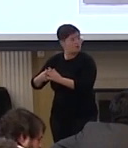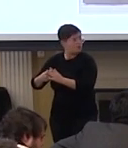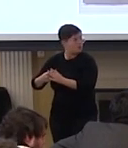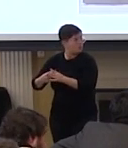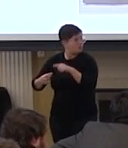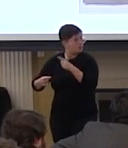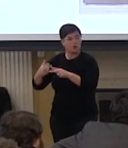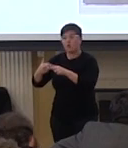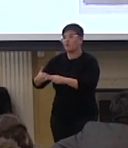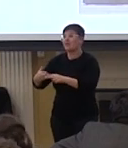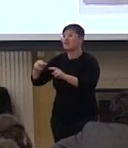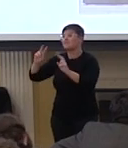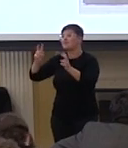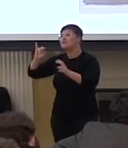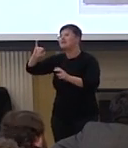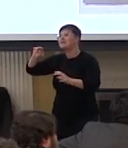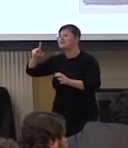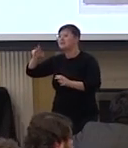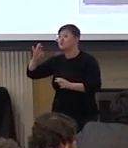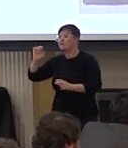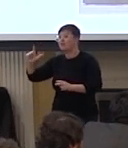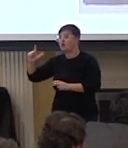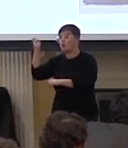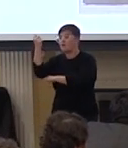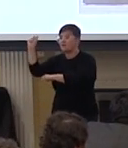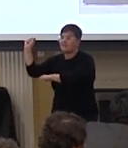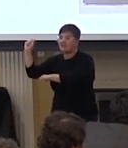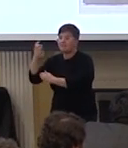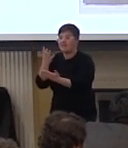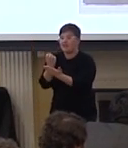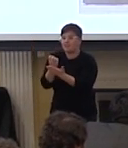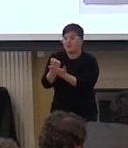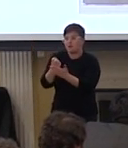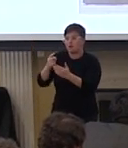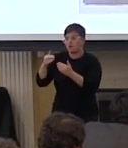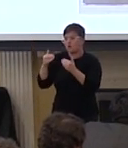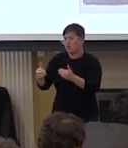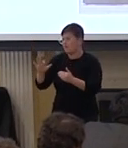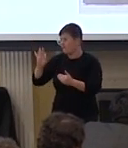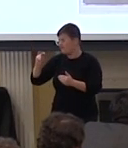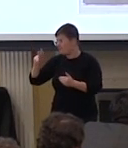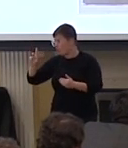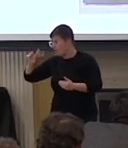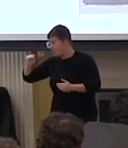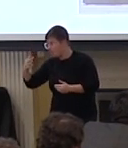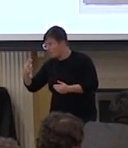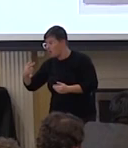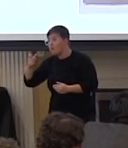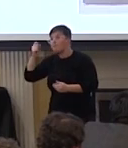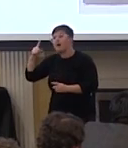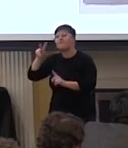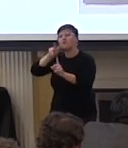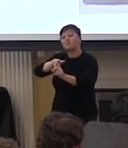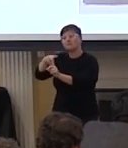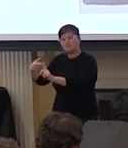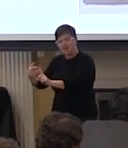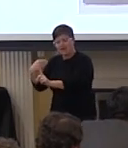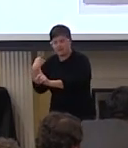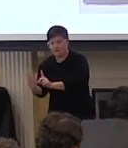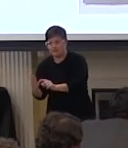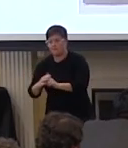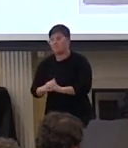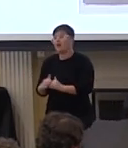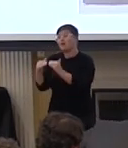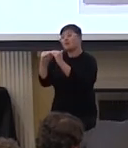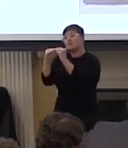calls the third industrial revolution other economists call it the fourth but let's say to put it in perspective the